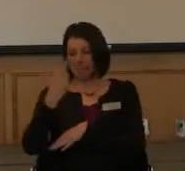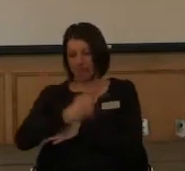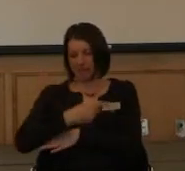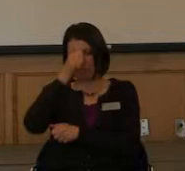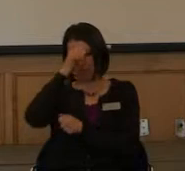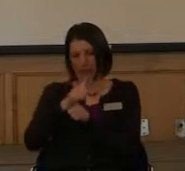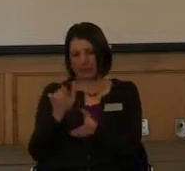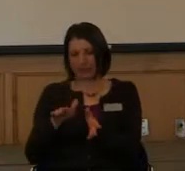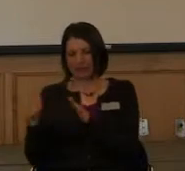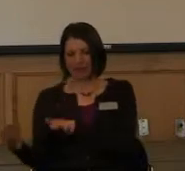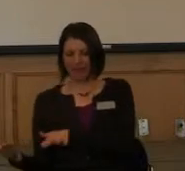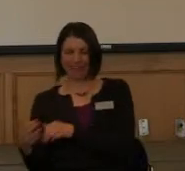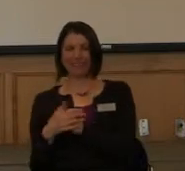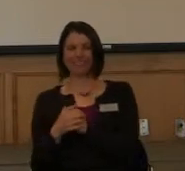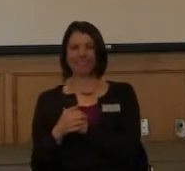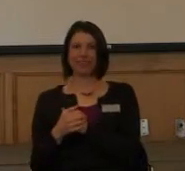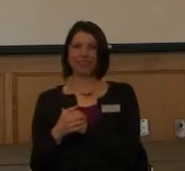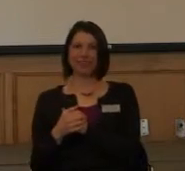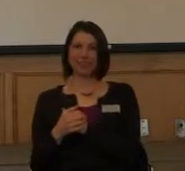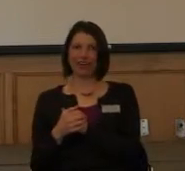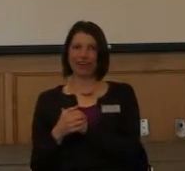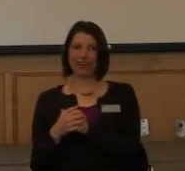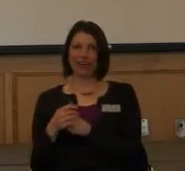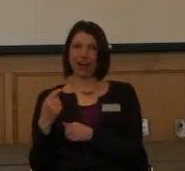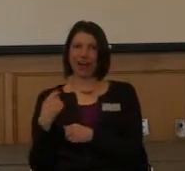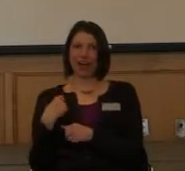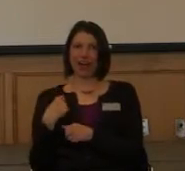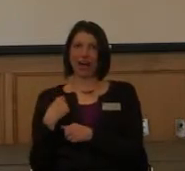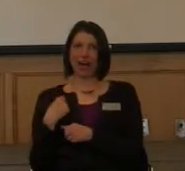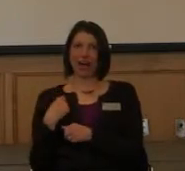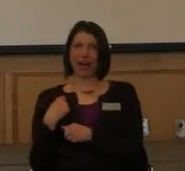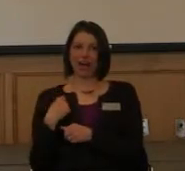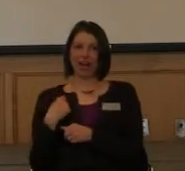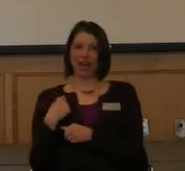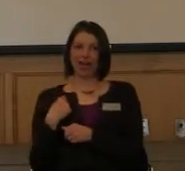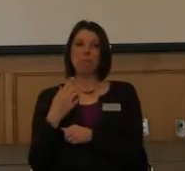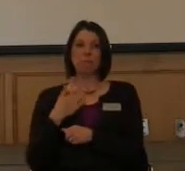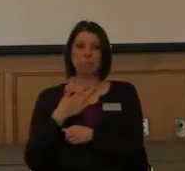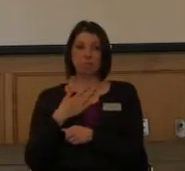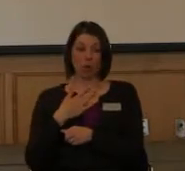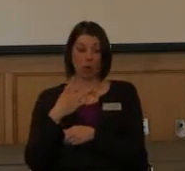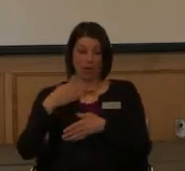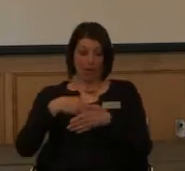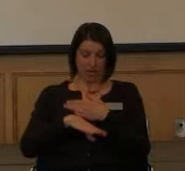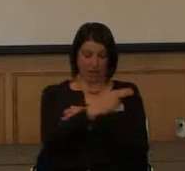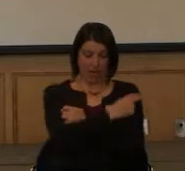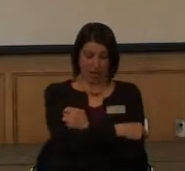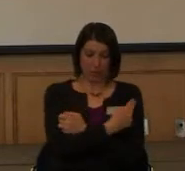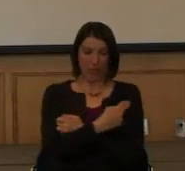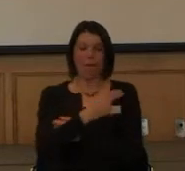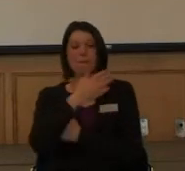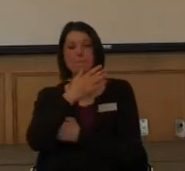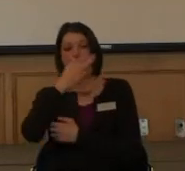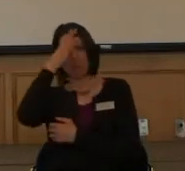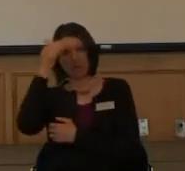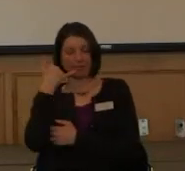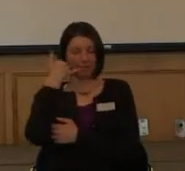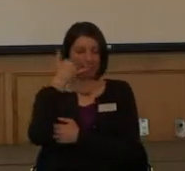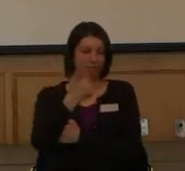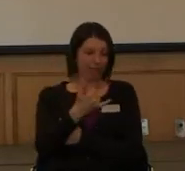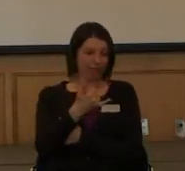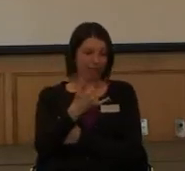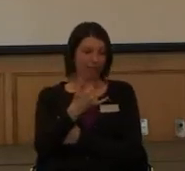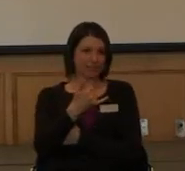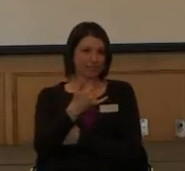And so the day after I admitted myself was when my parents called to tell me because they knew I was